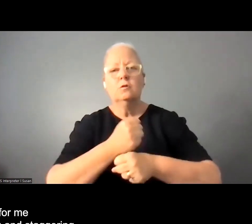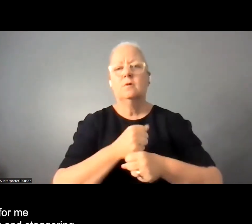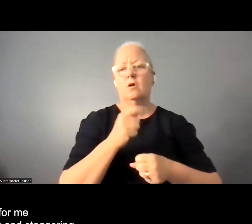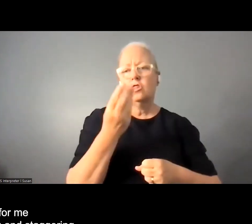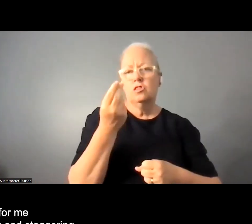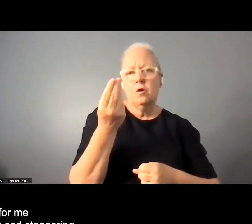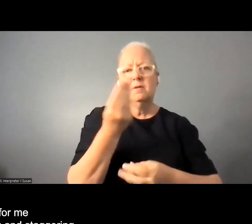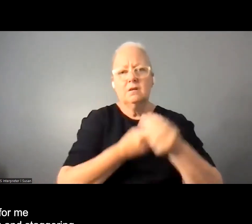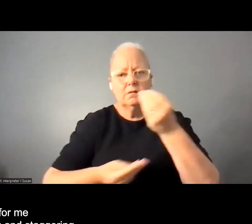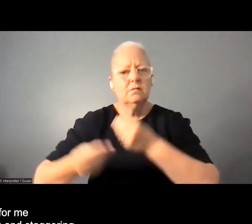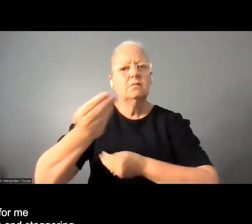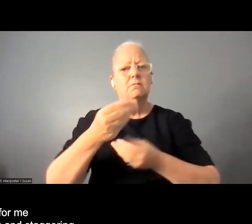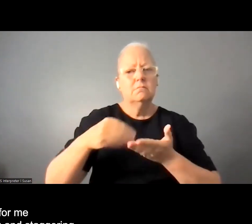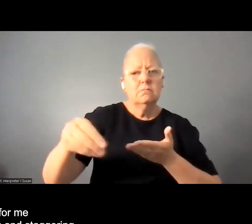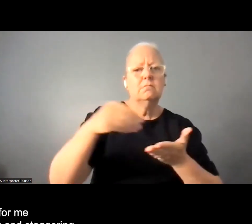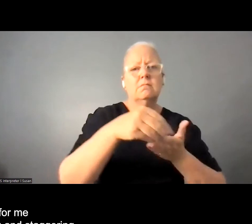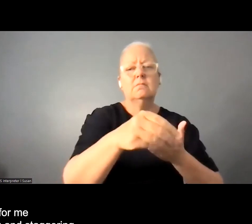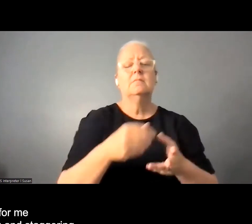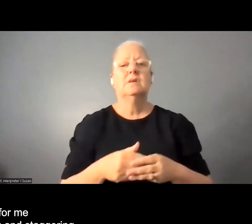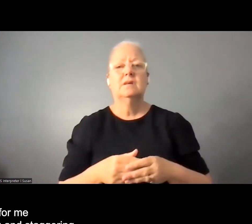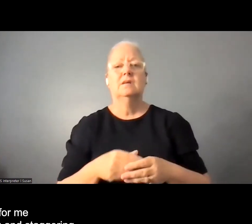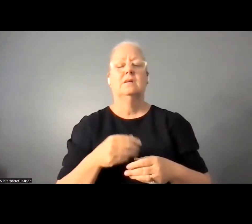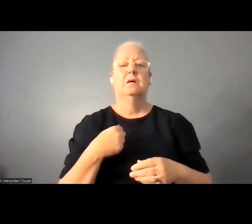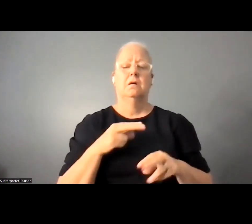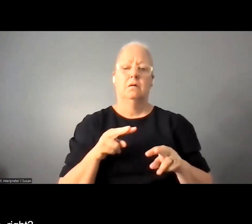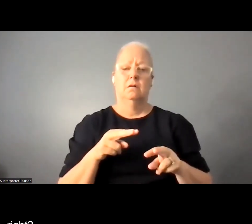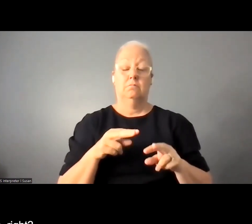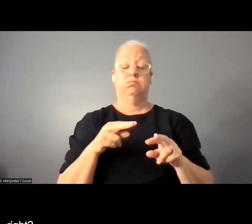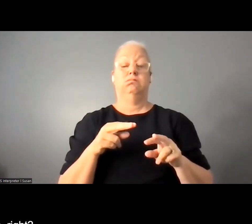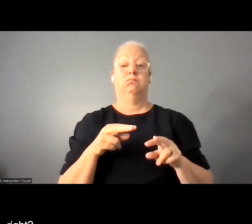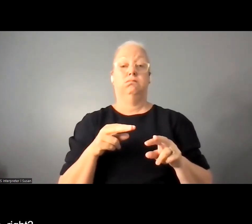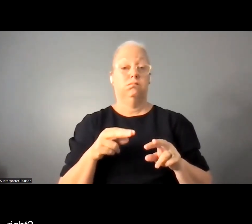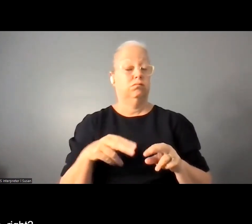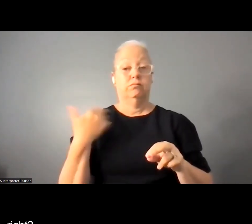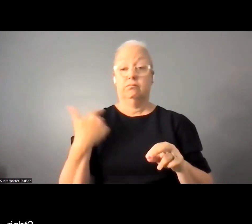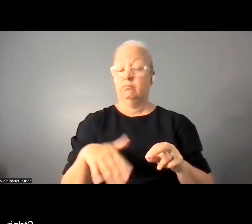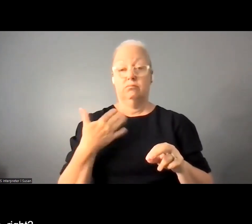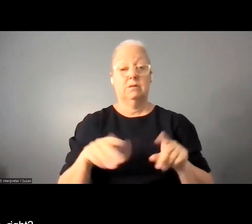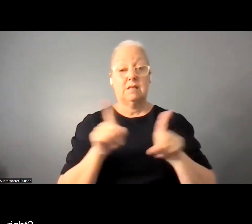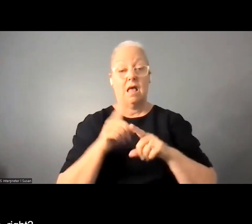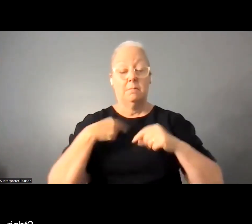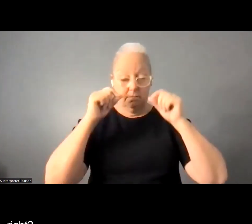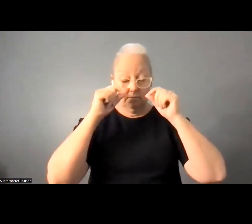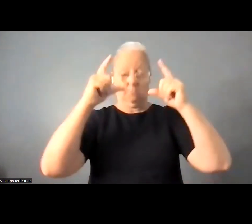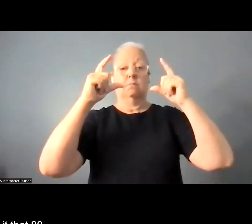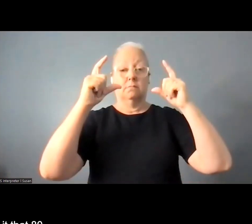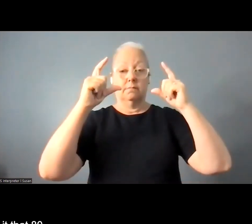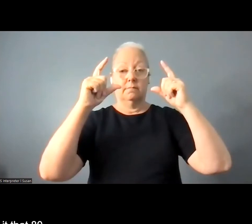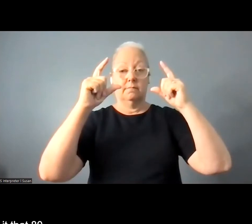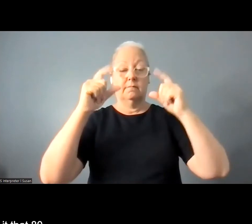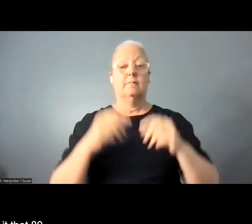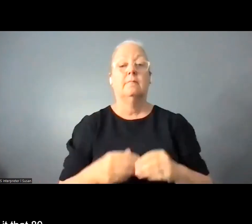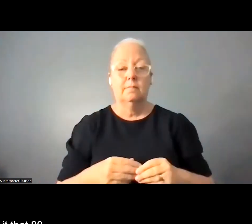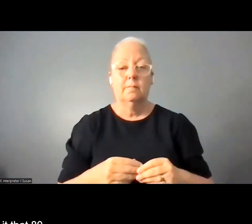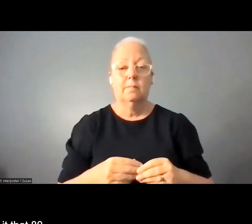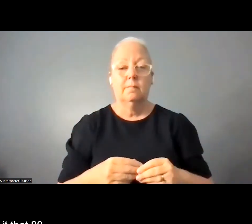this is for me a really shocking and staggering uh statistic right um so